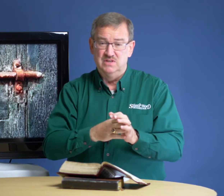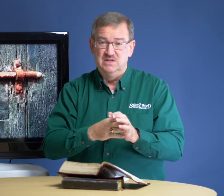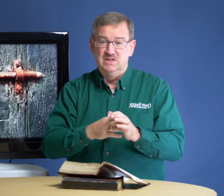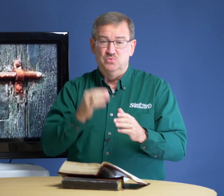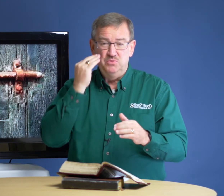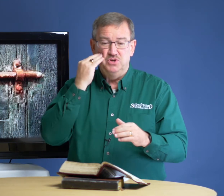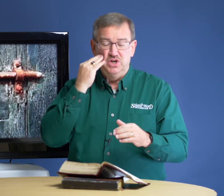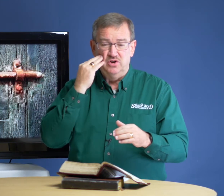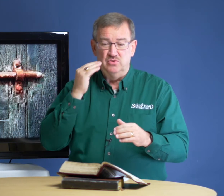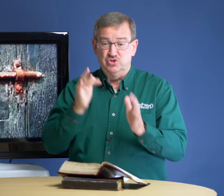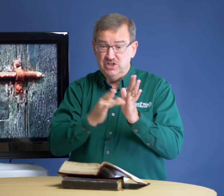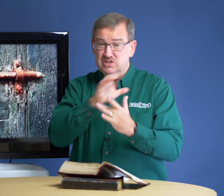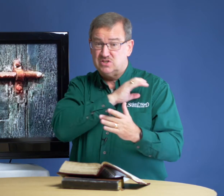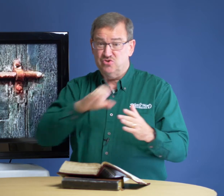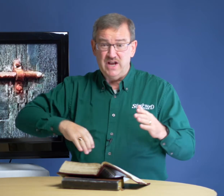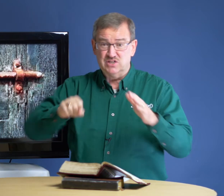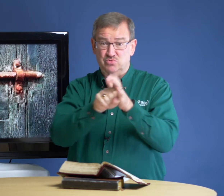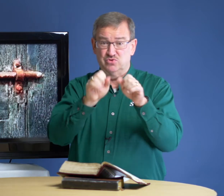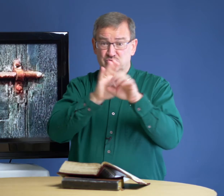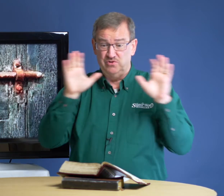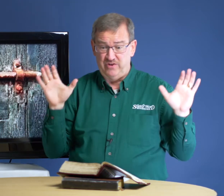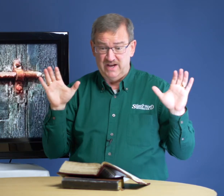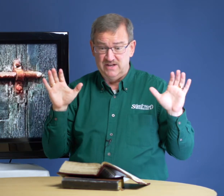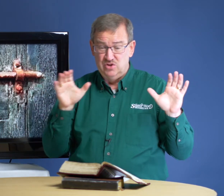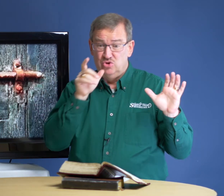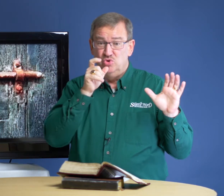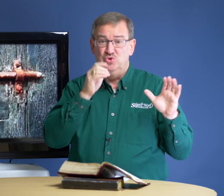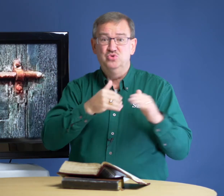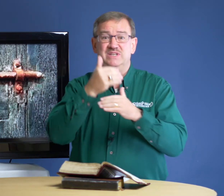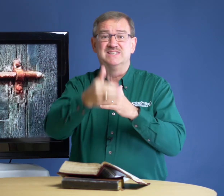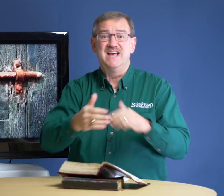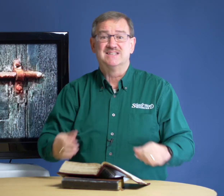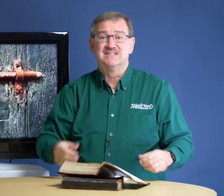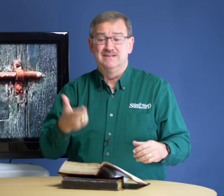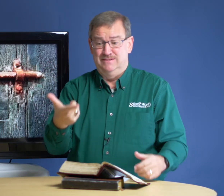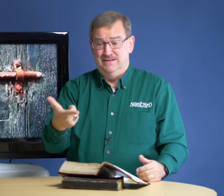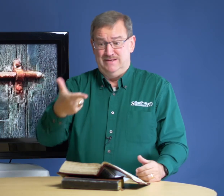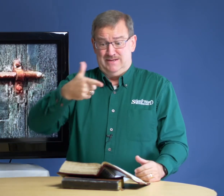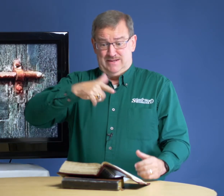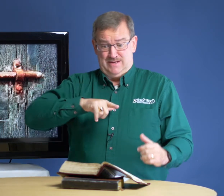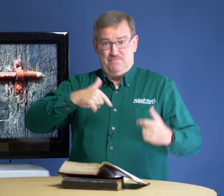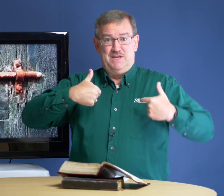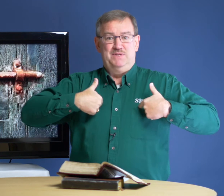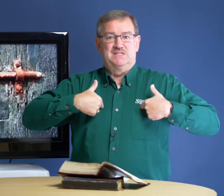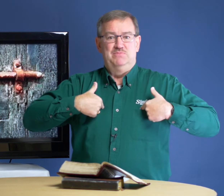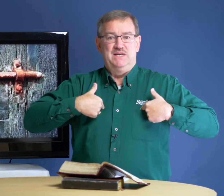we would know Jesus Christ was crucified. Who is next? Maybe it's me.